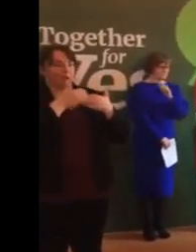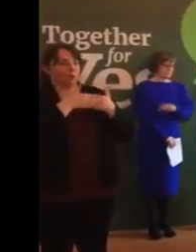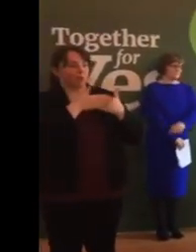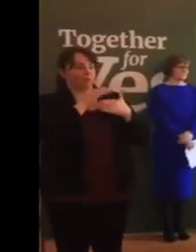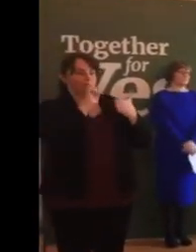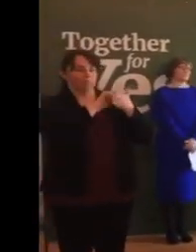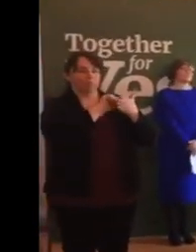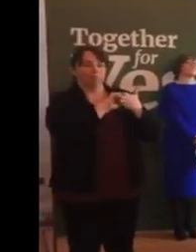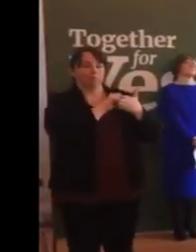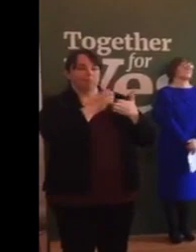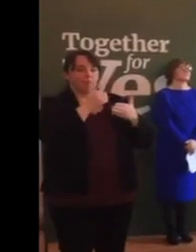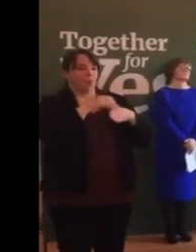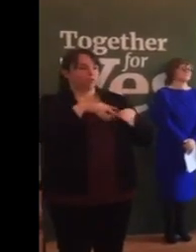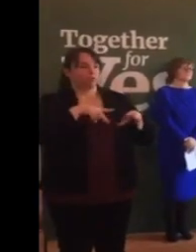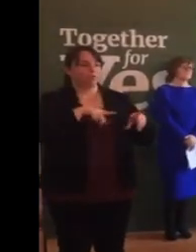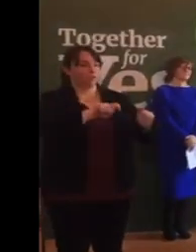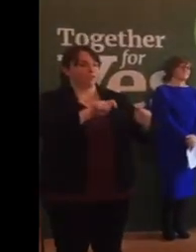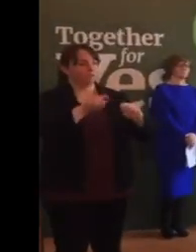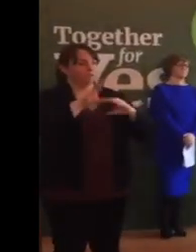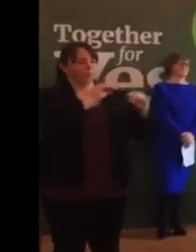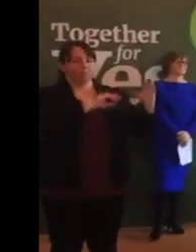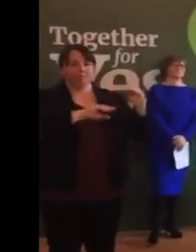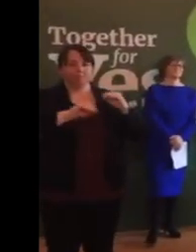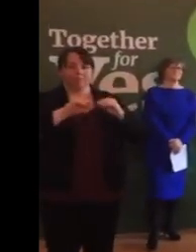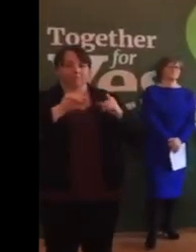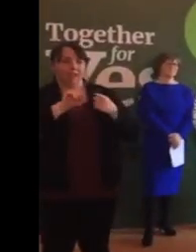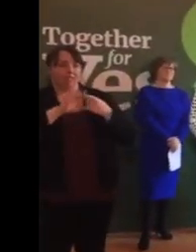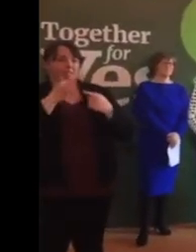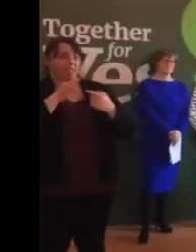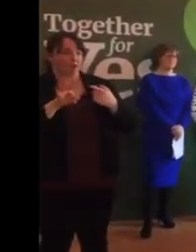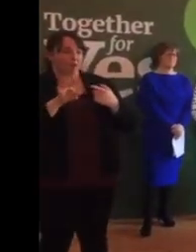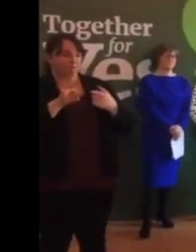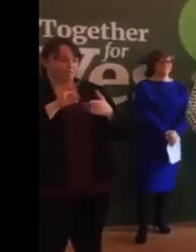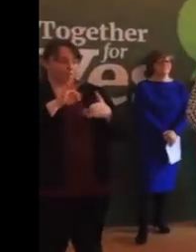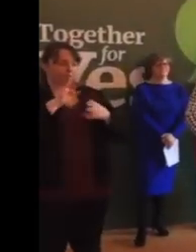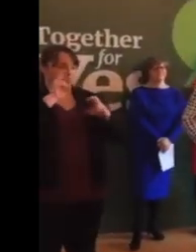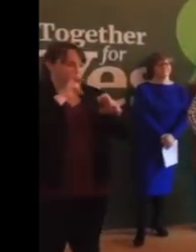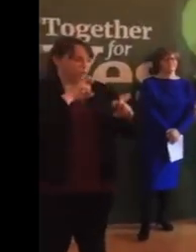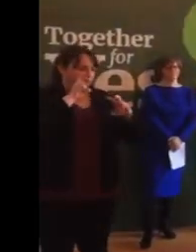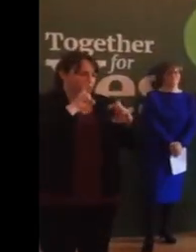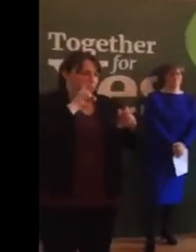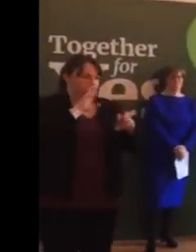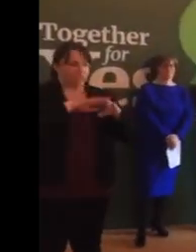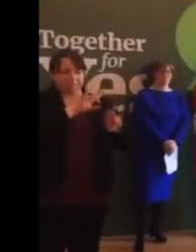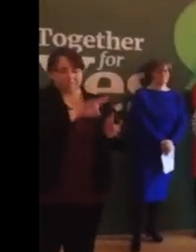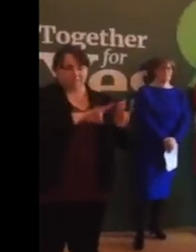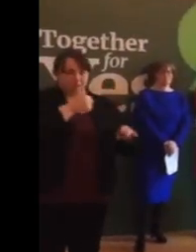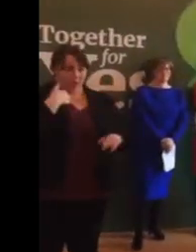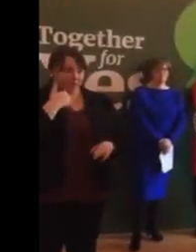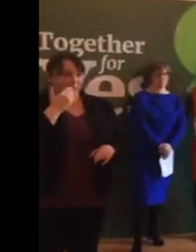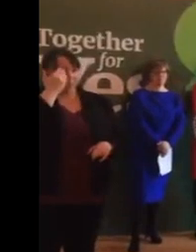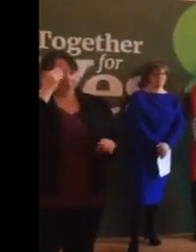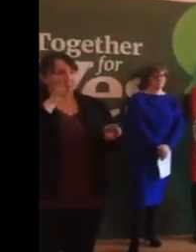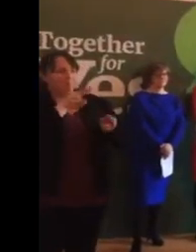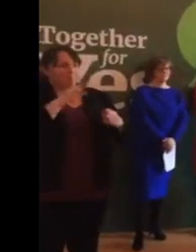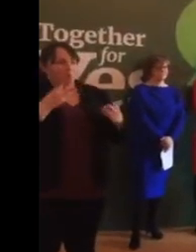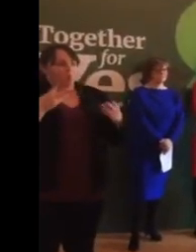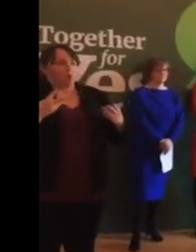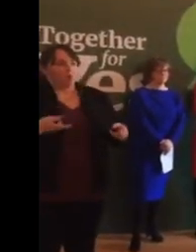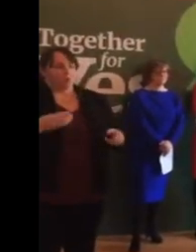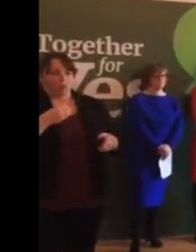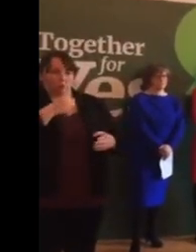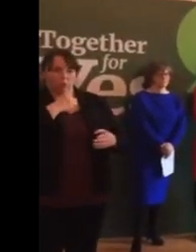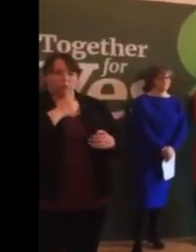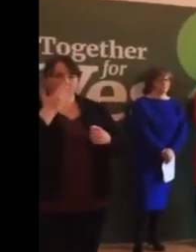at the street stalls, as well as from all the polling and the research, we know that people want to put an